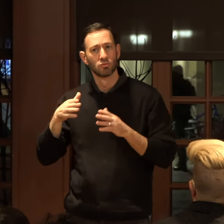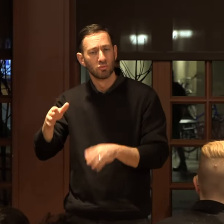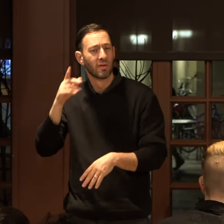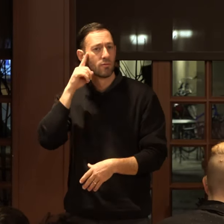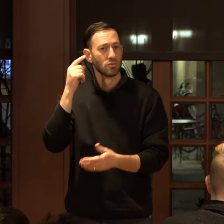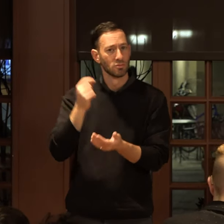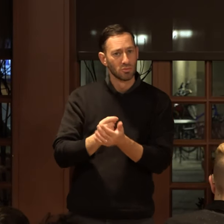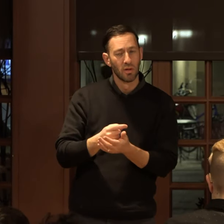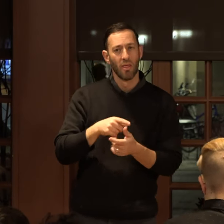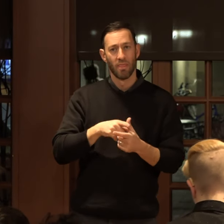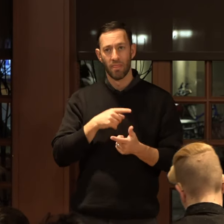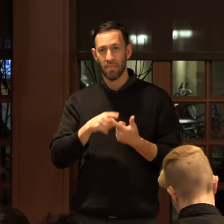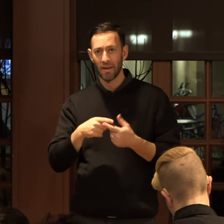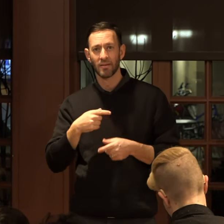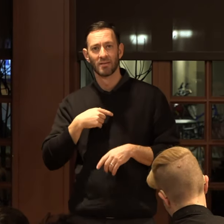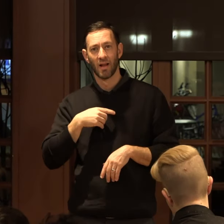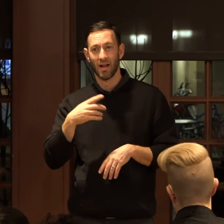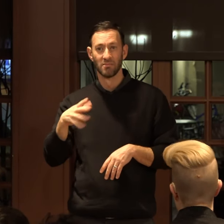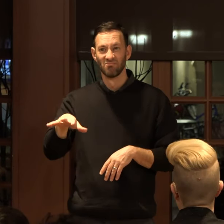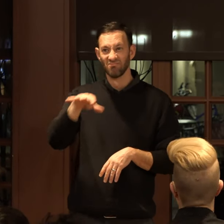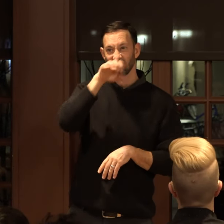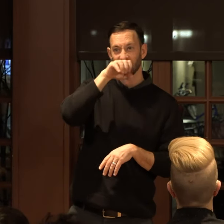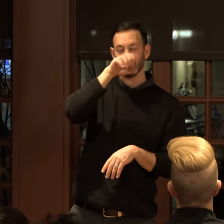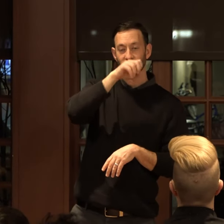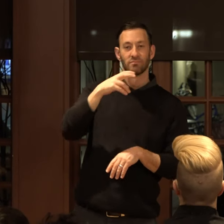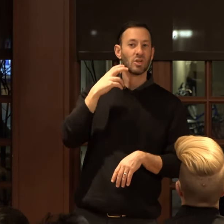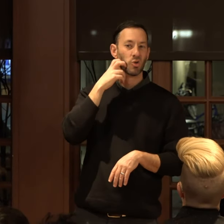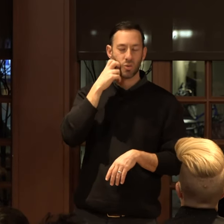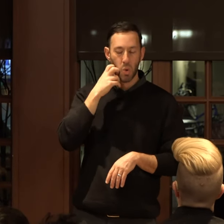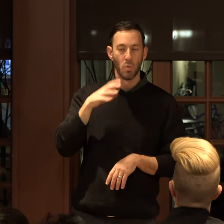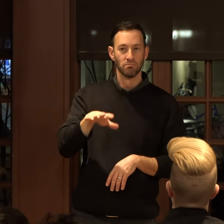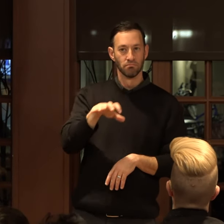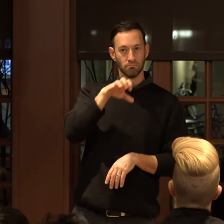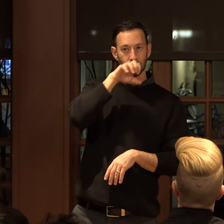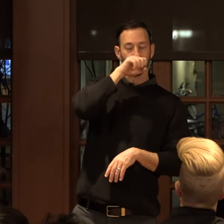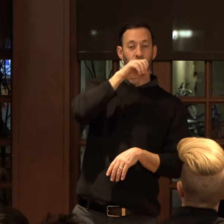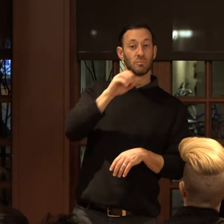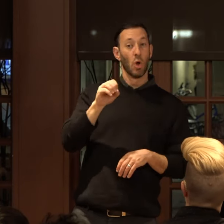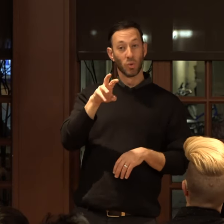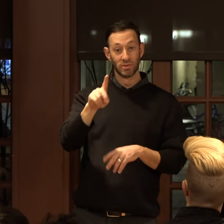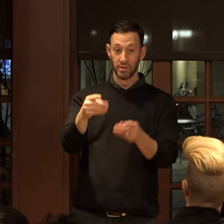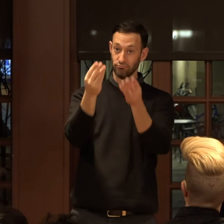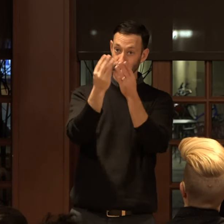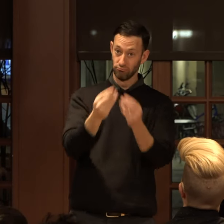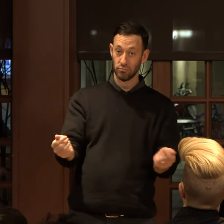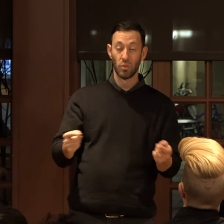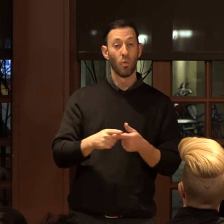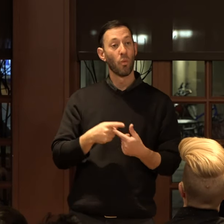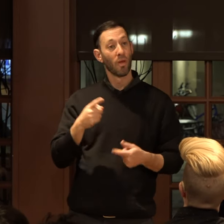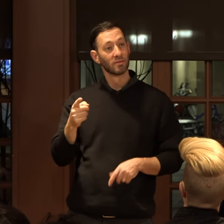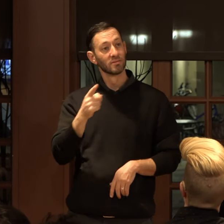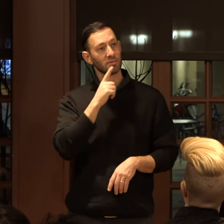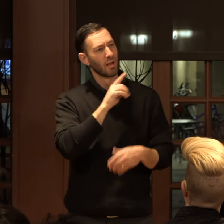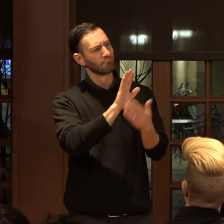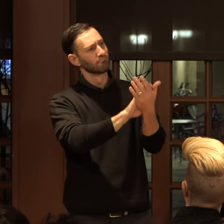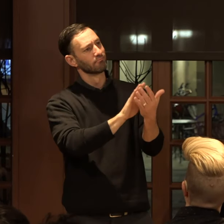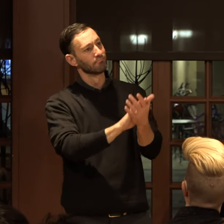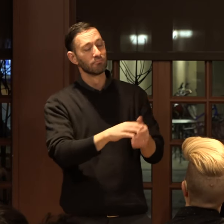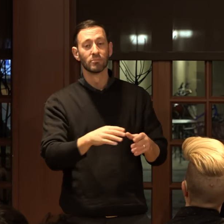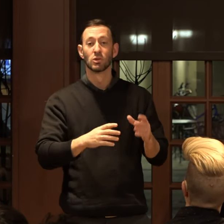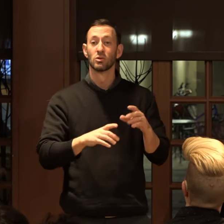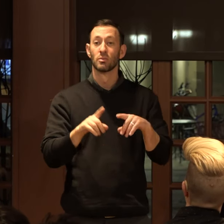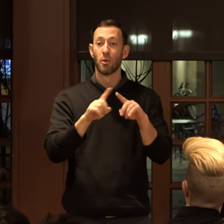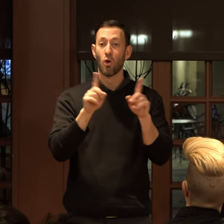inhales I force myself to take when I catch a whiff of chewing gum. OCD wasn't vanquished the minute I received a congratulatory construction paper card